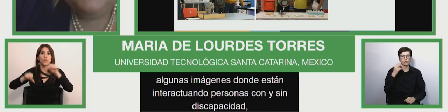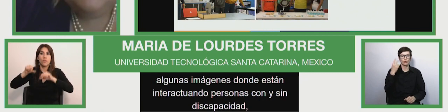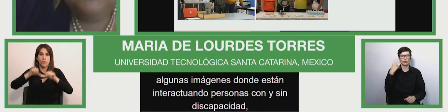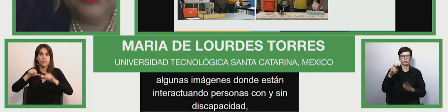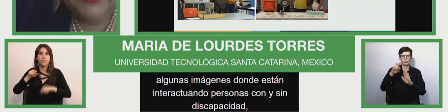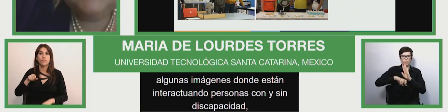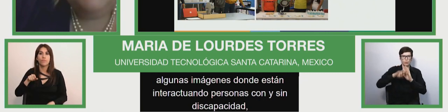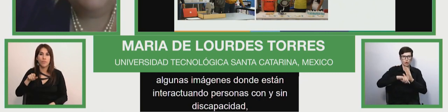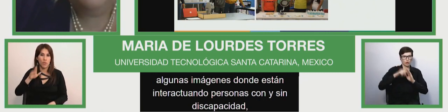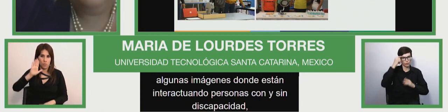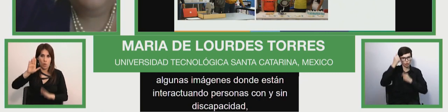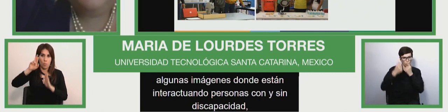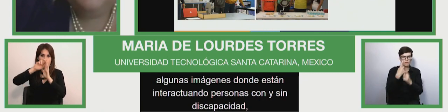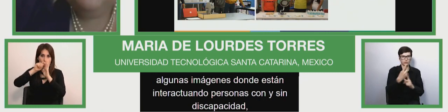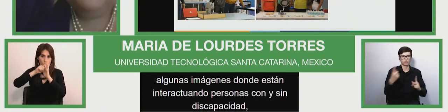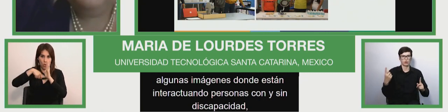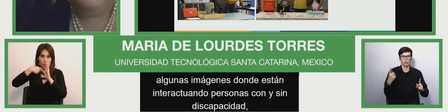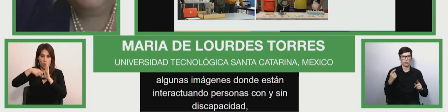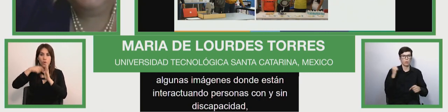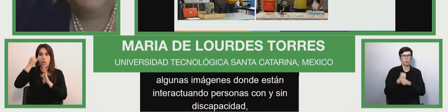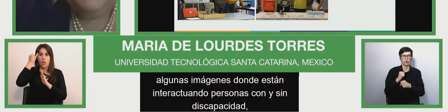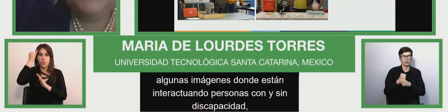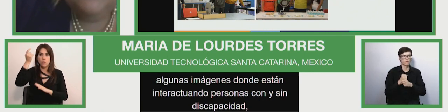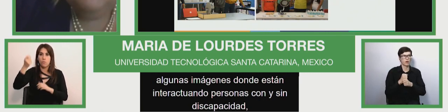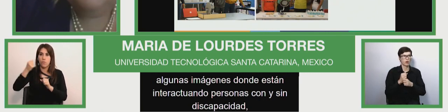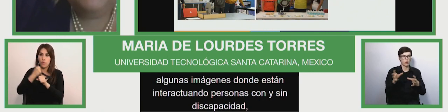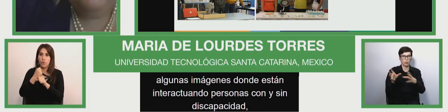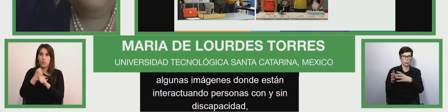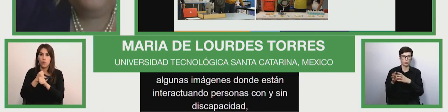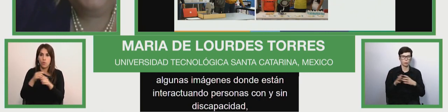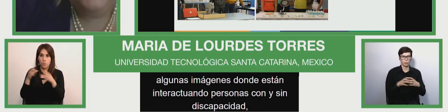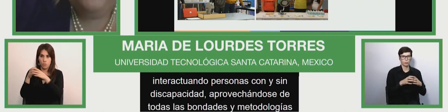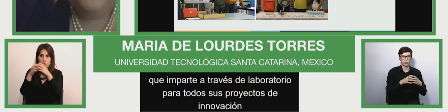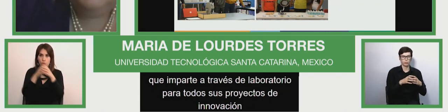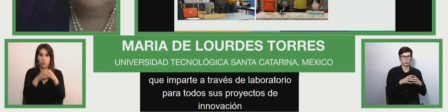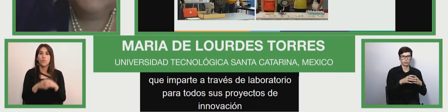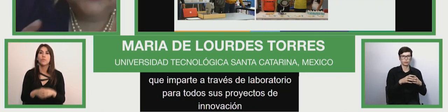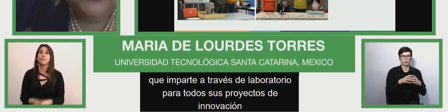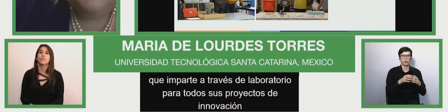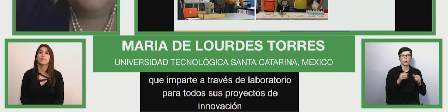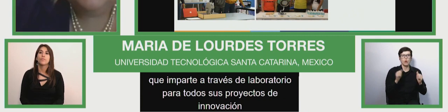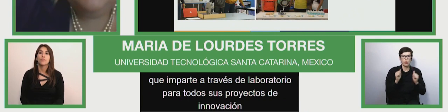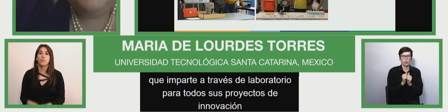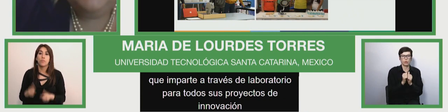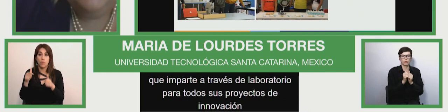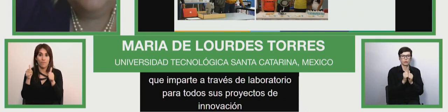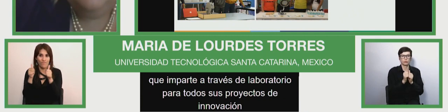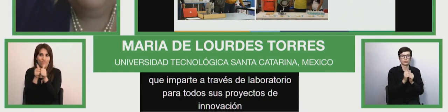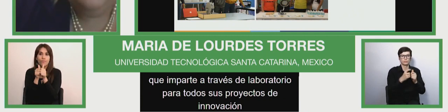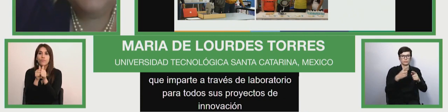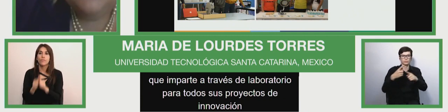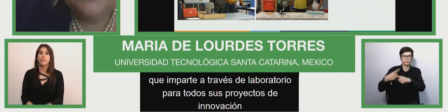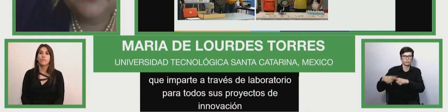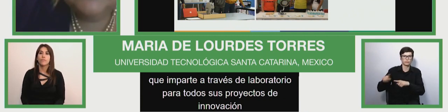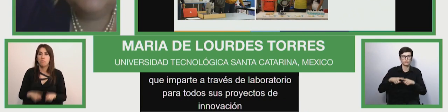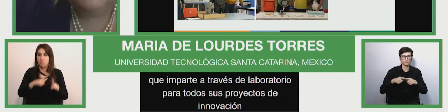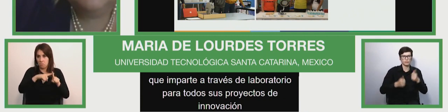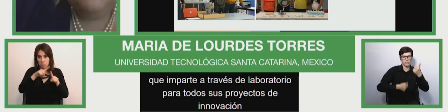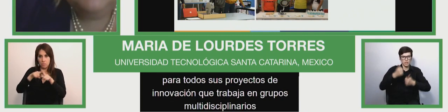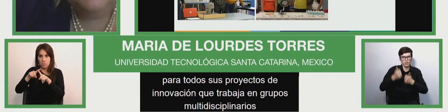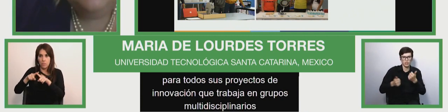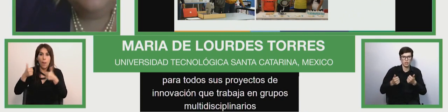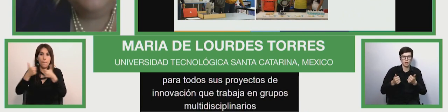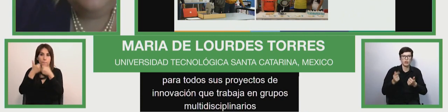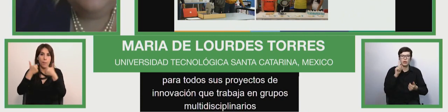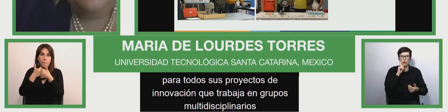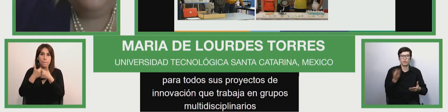with this capacity to be able to make the most of all the technologies and willful as they given all